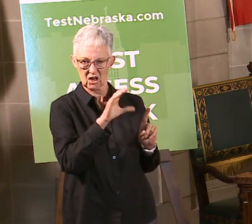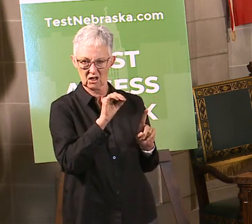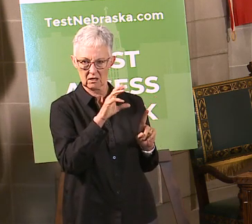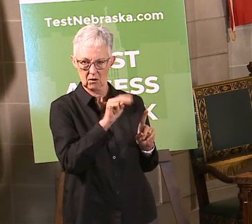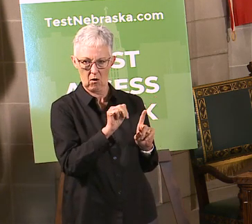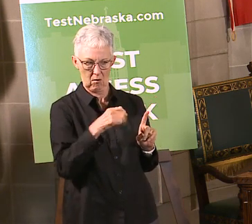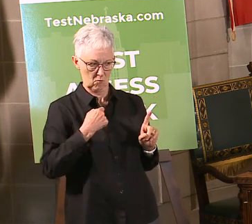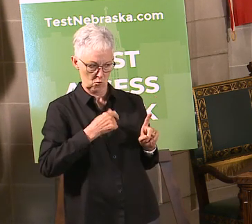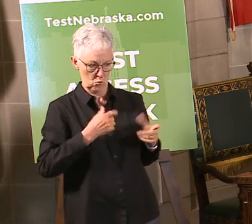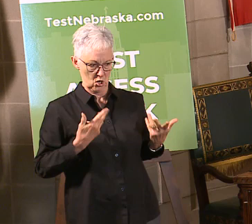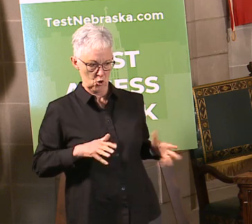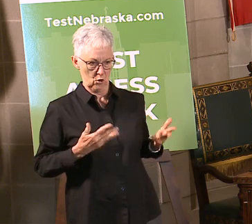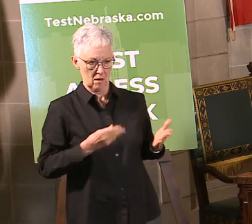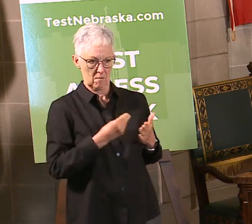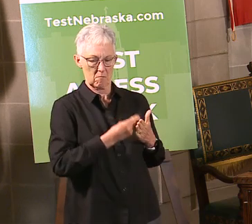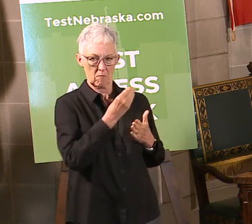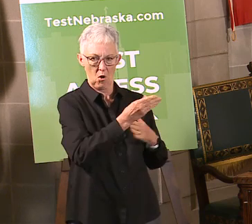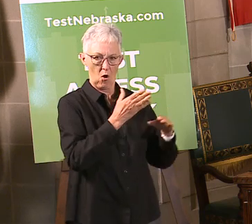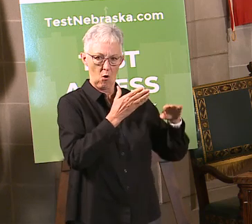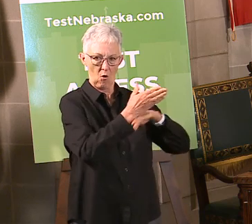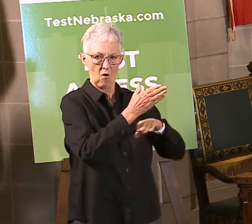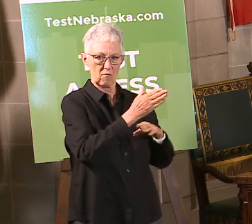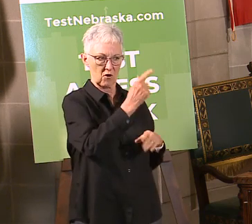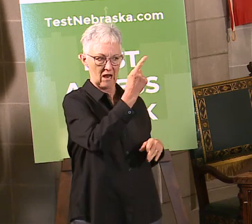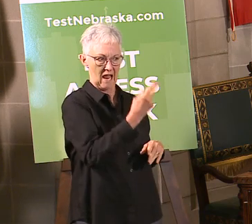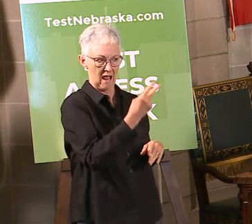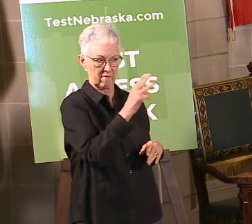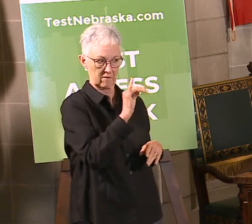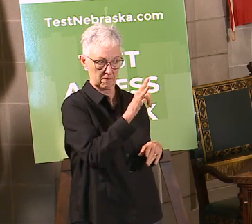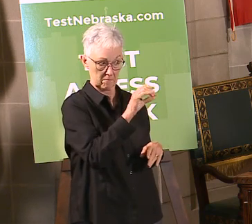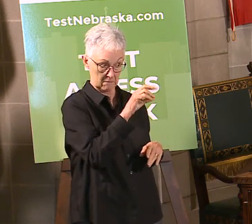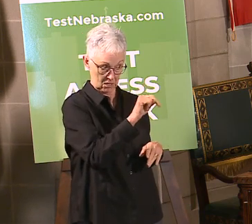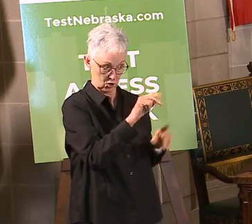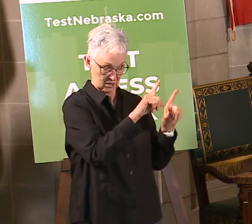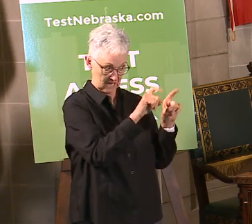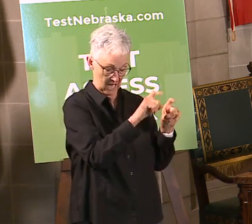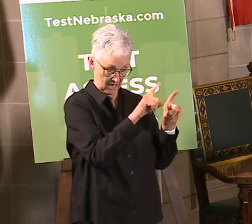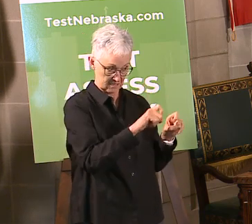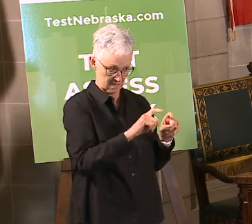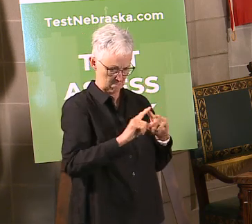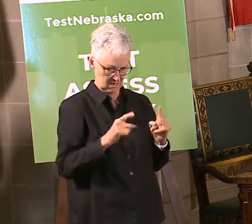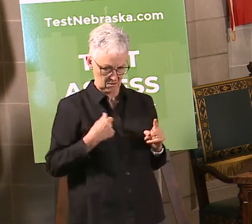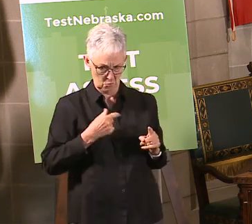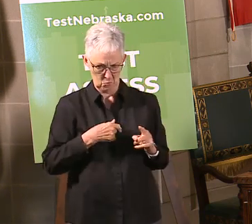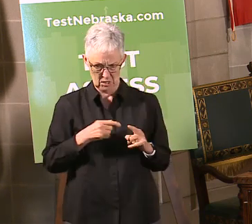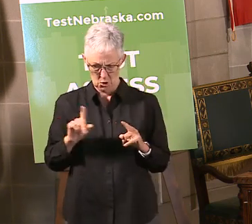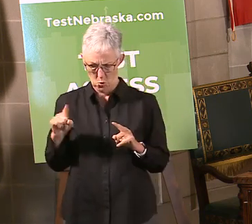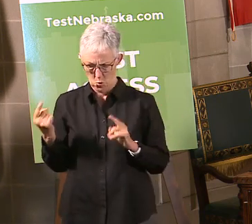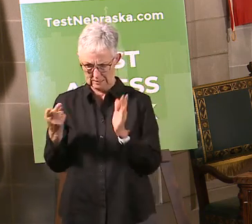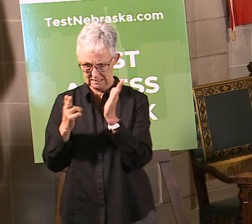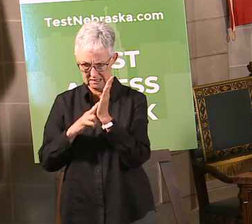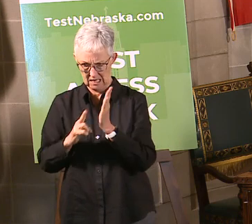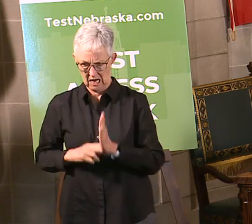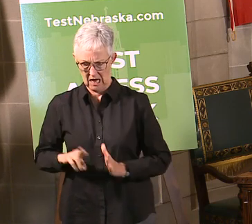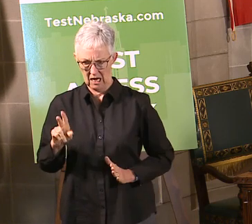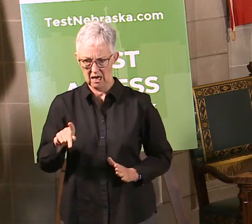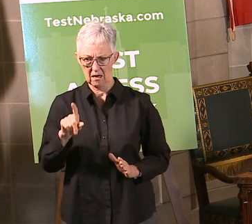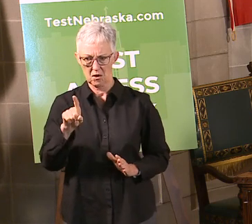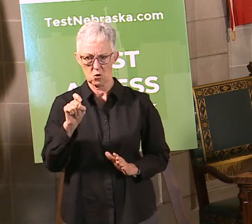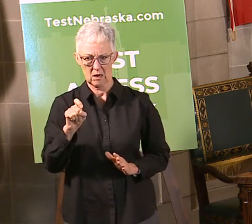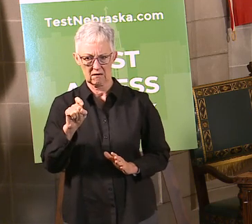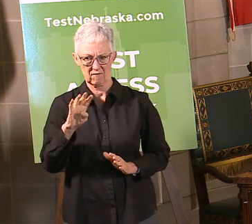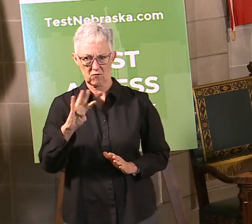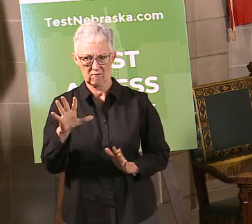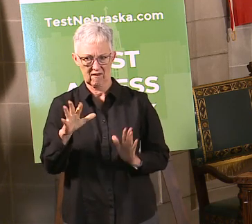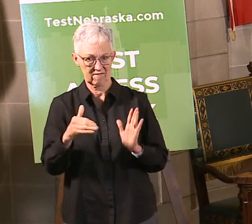purchased. Where do you plan on filling that gap? I mean, you can encourage people to sign up to a degree, but you also have over 400,000